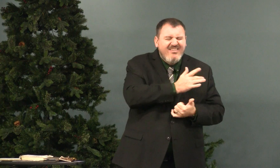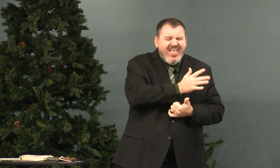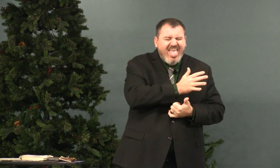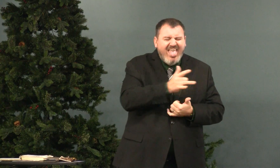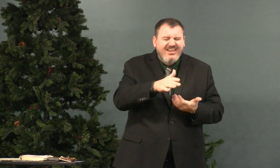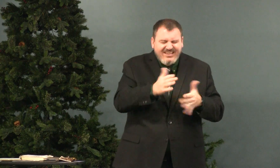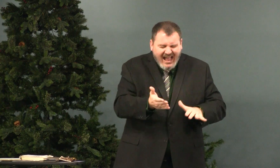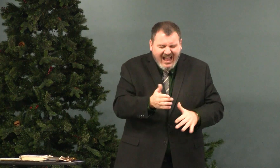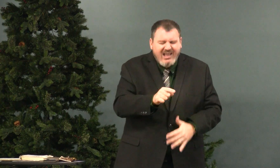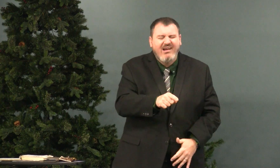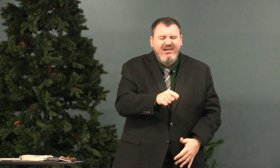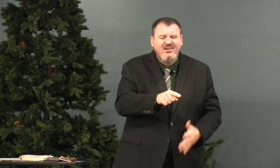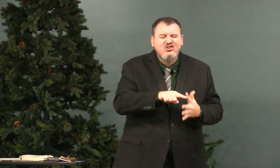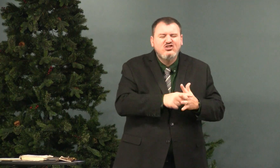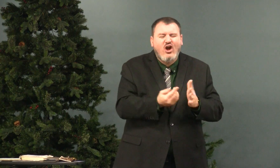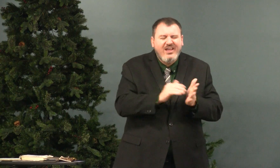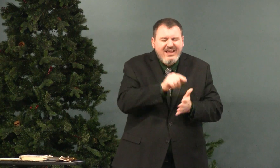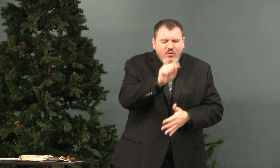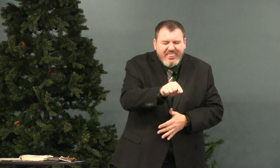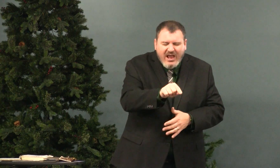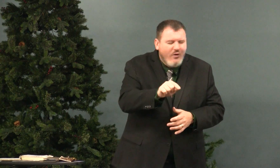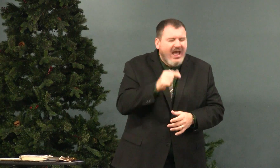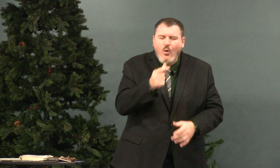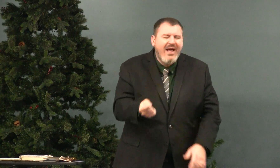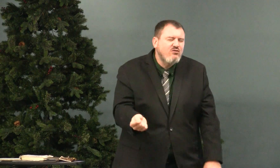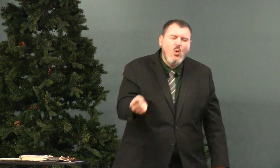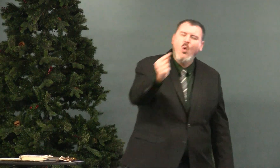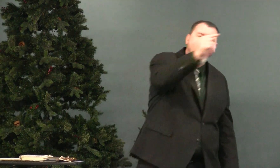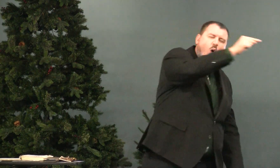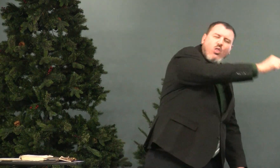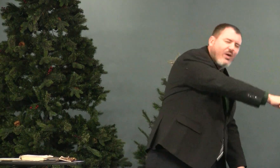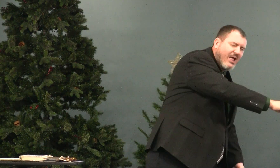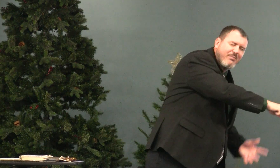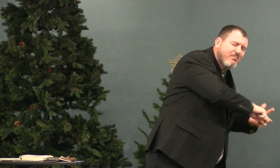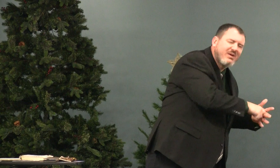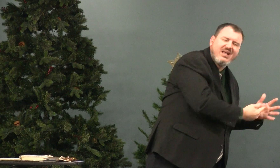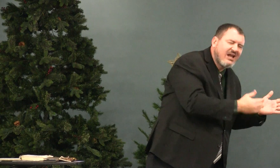If you're playing in a game and you have to go to a save point,